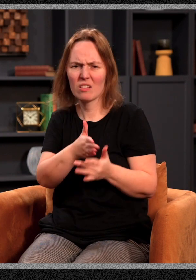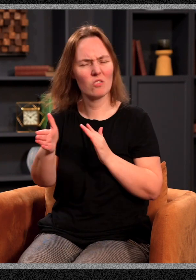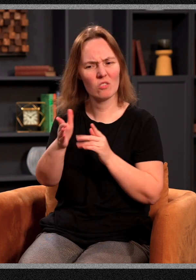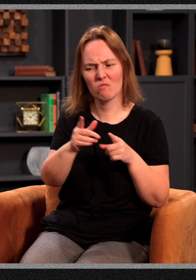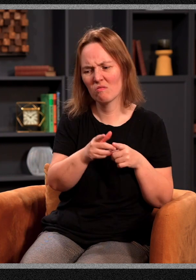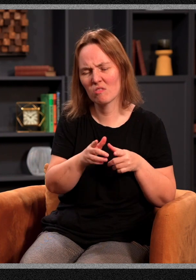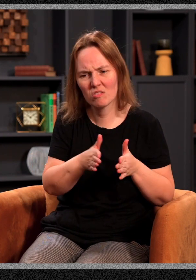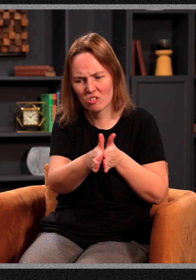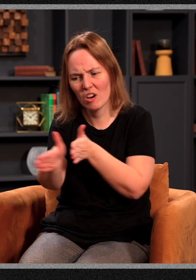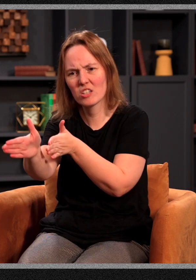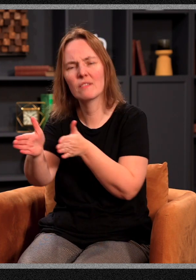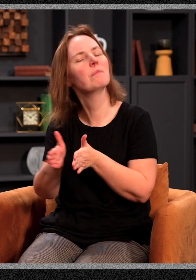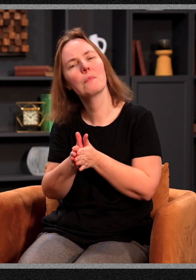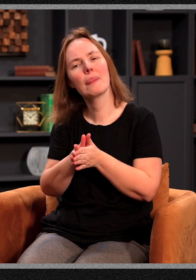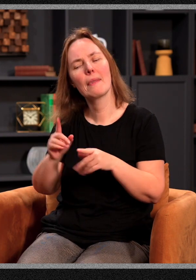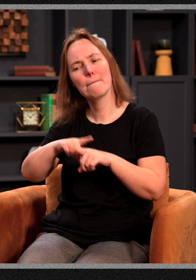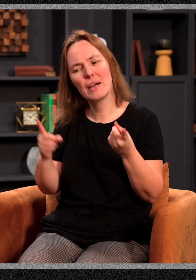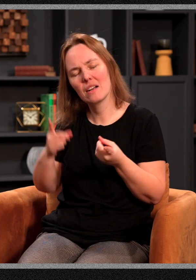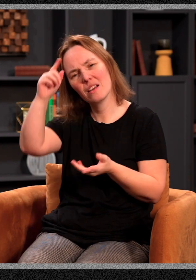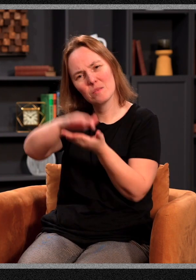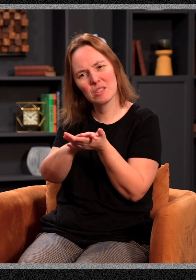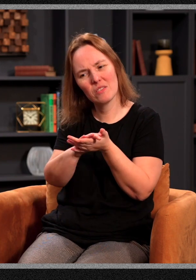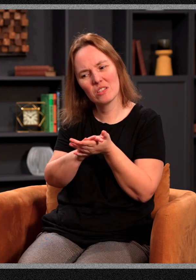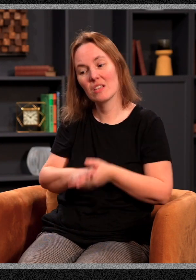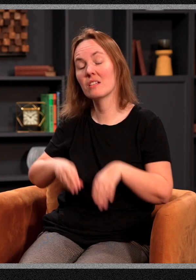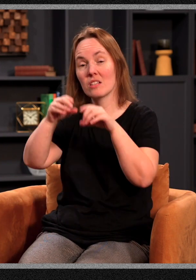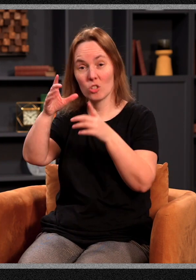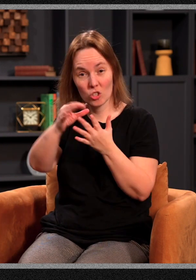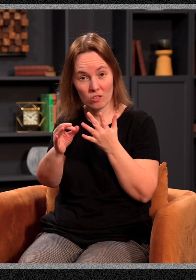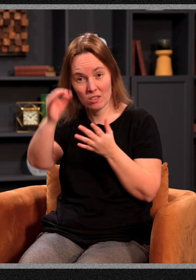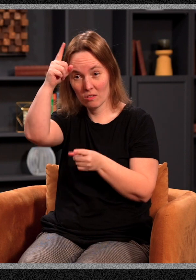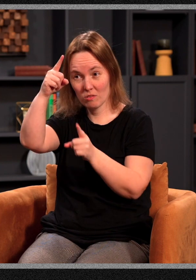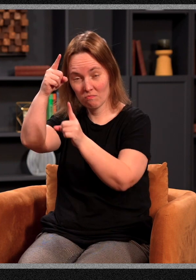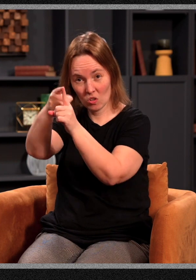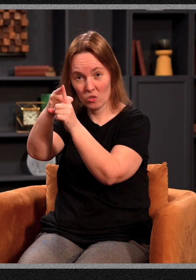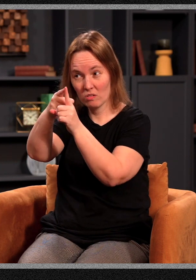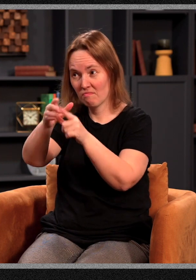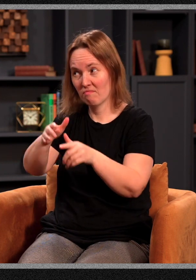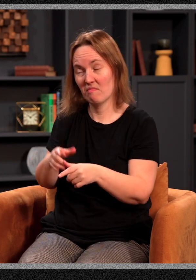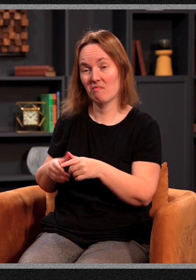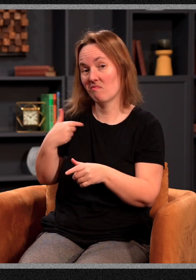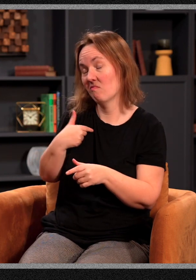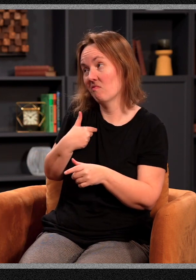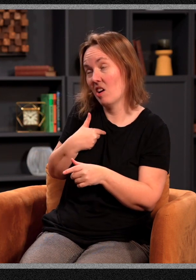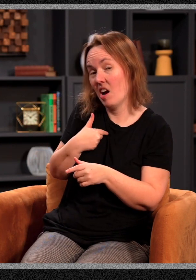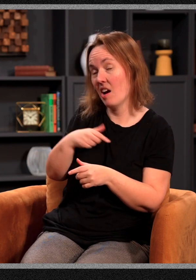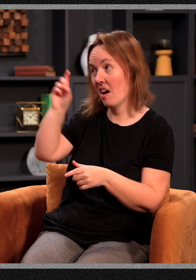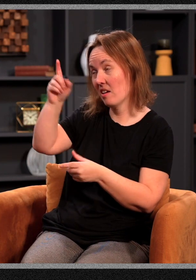energy to. But the simple question is, as believers, is in setting those goals, have I asked the Lord about it? Are they just goals